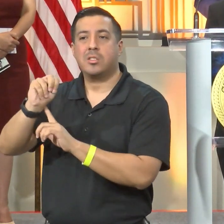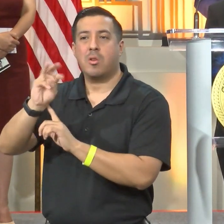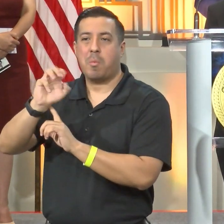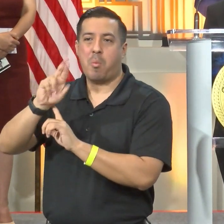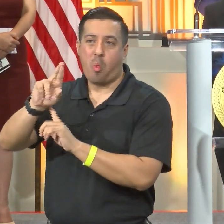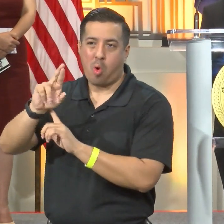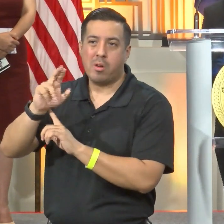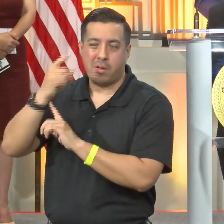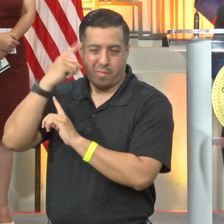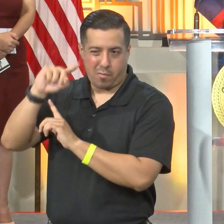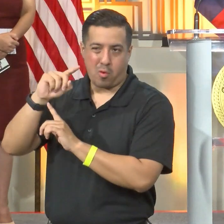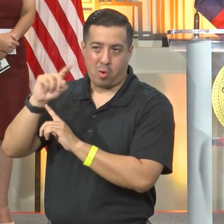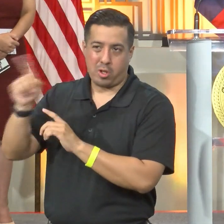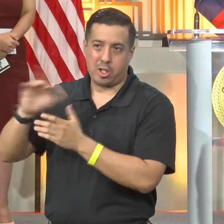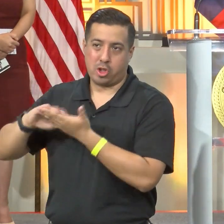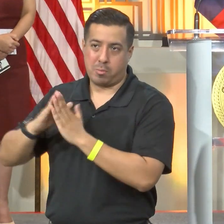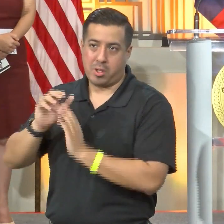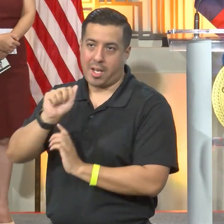community.